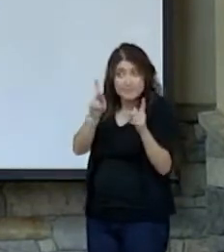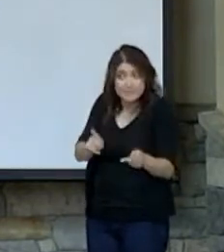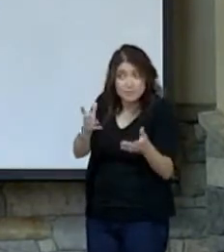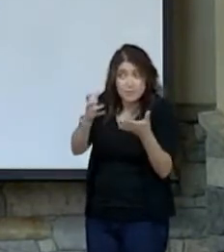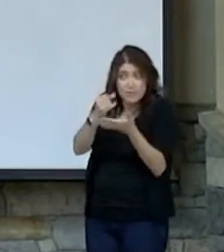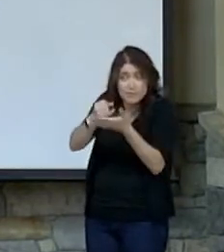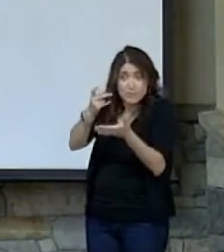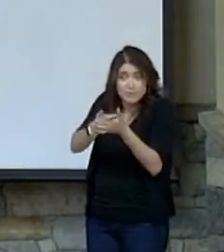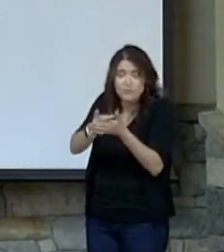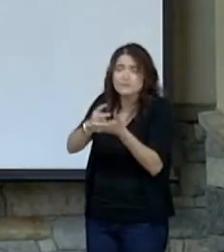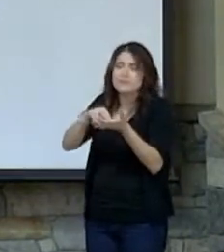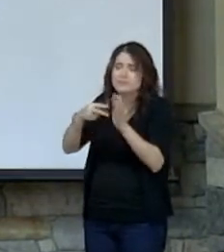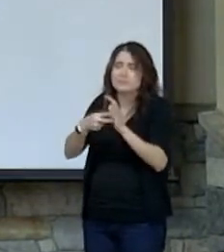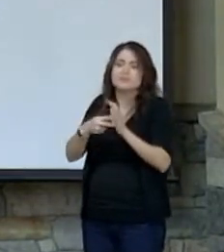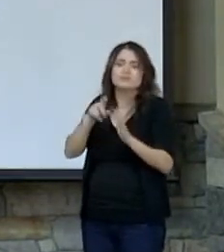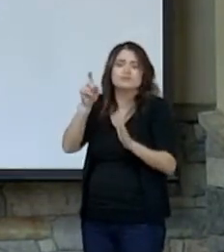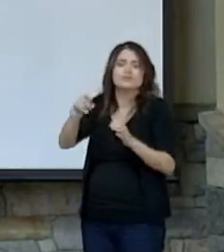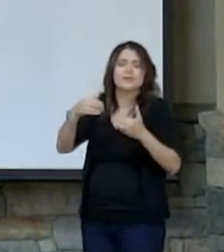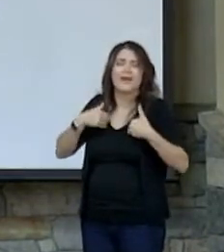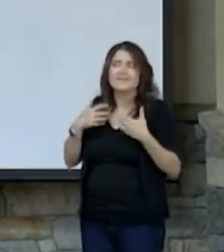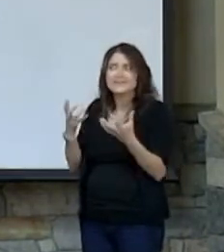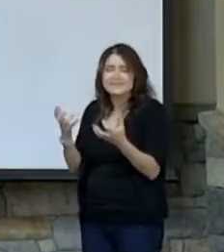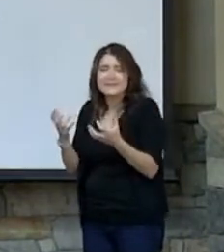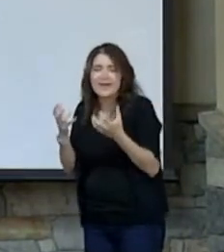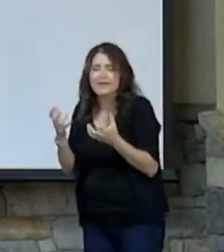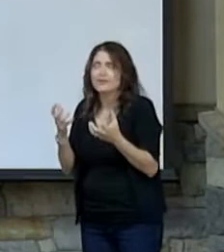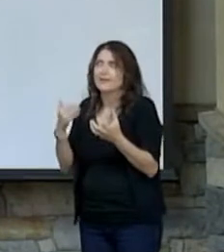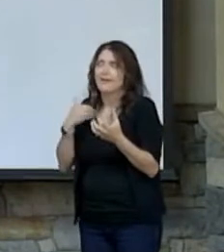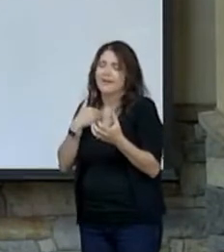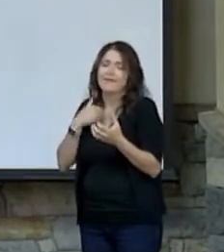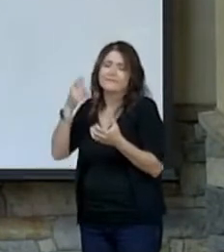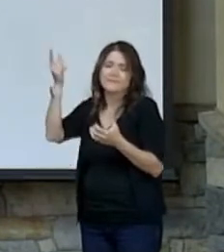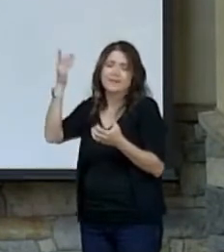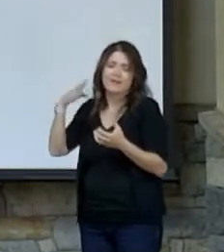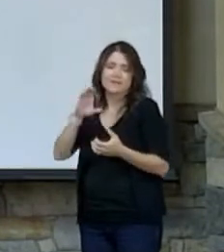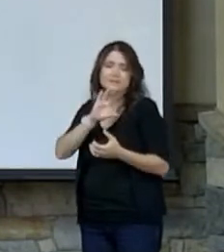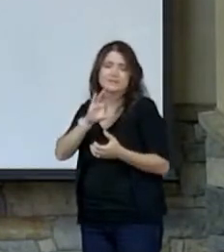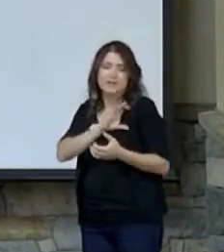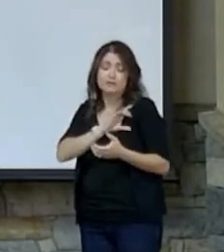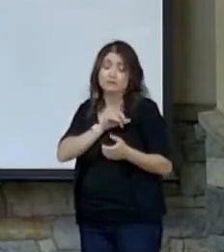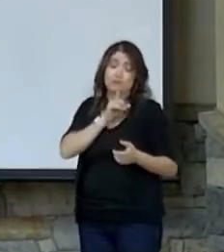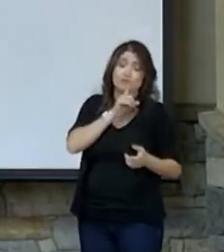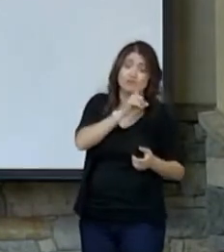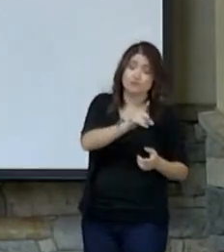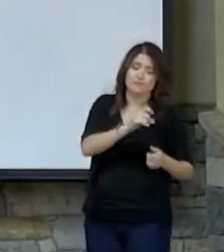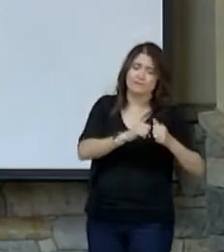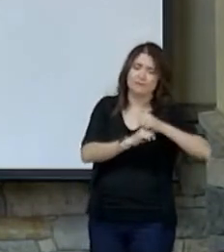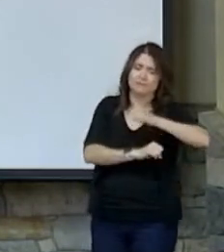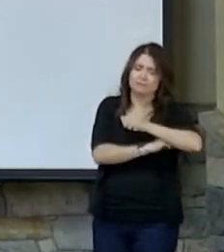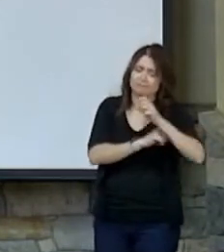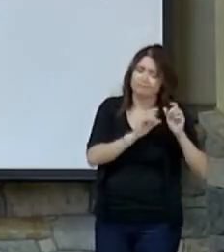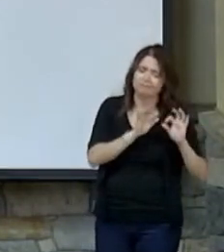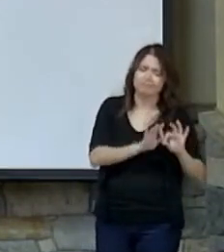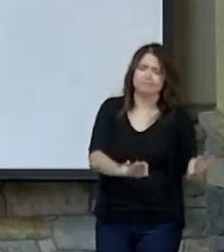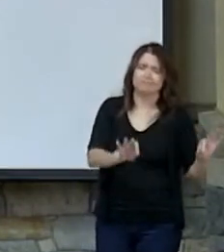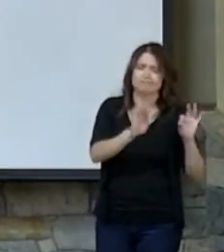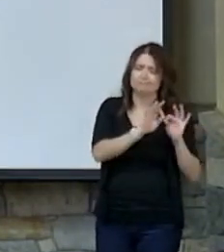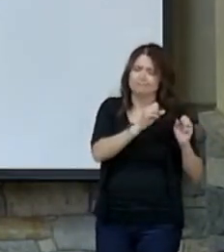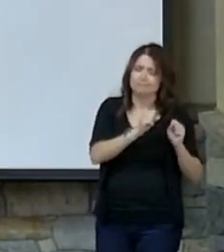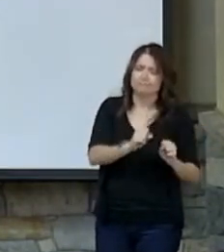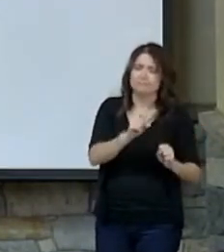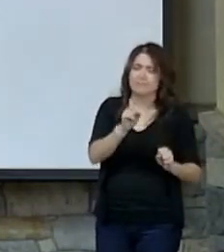God has a desire to have God's character. So truth is going to be fundamental. But where does that truth reside?